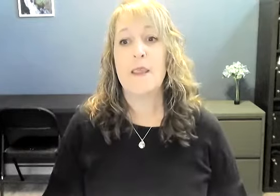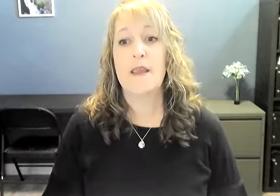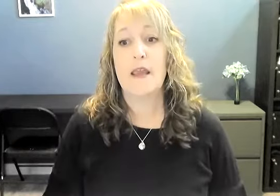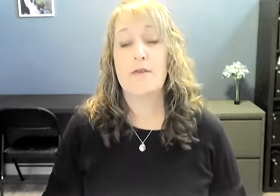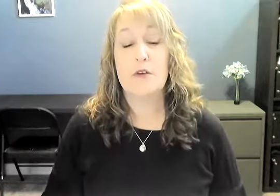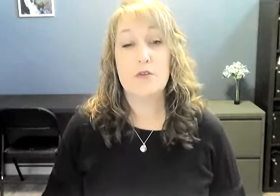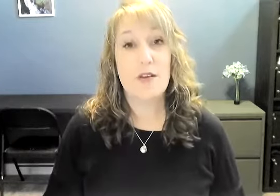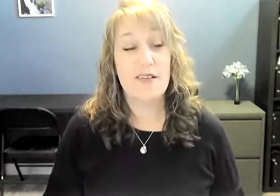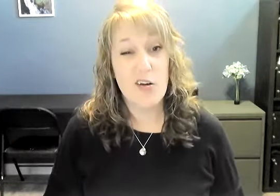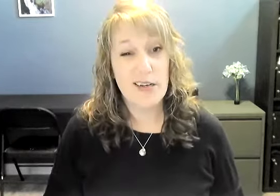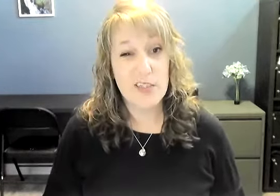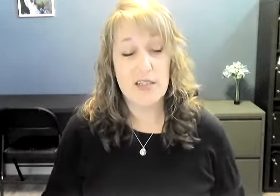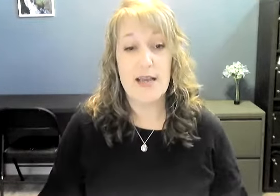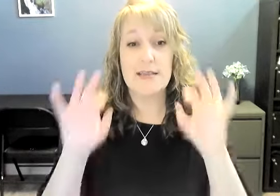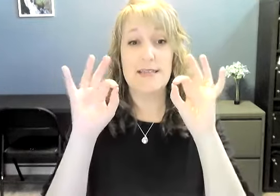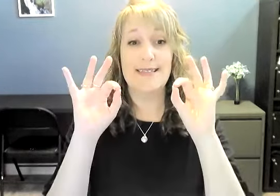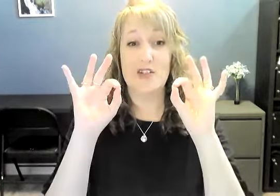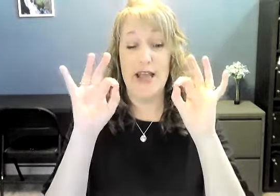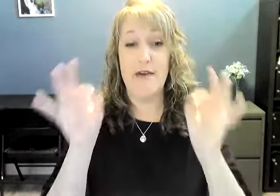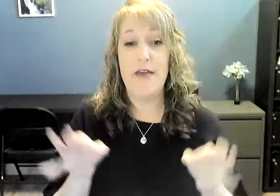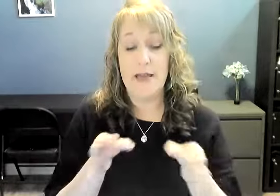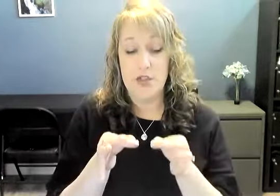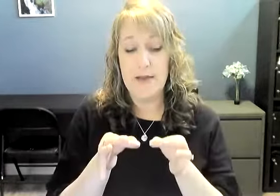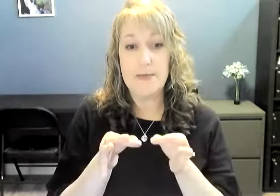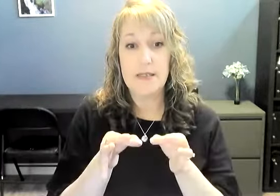If you do that non-initialized, it's actually F handshapes.